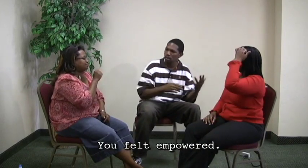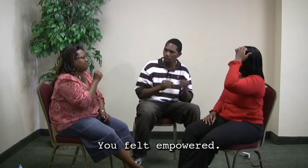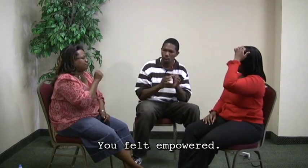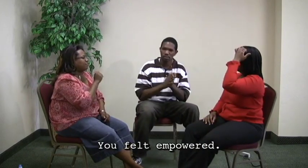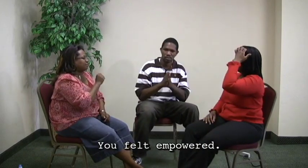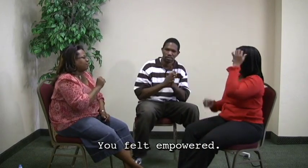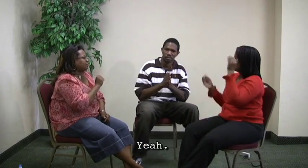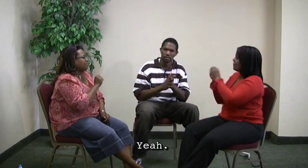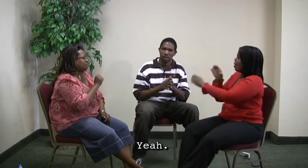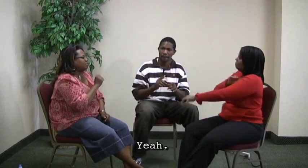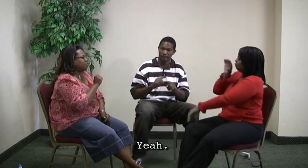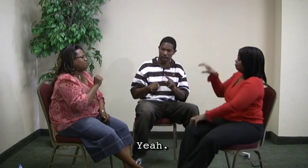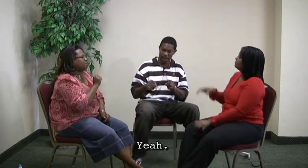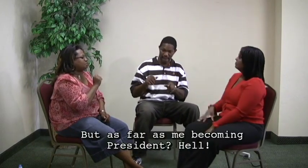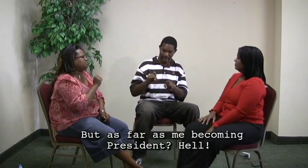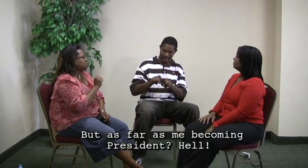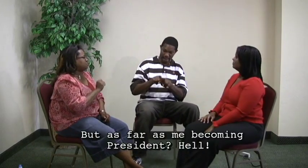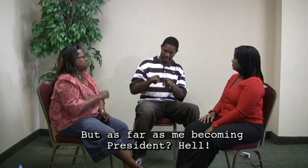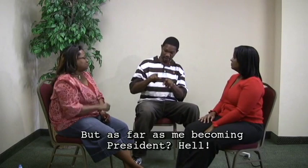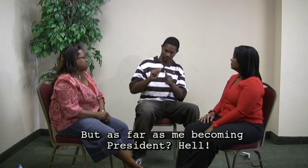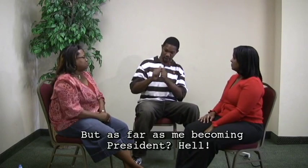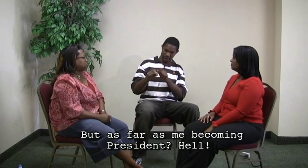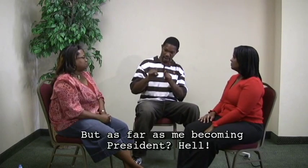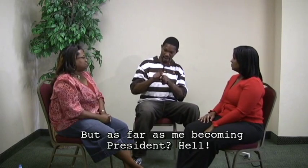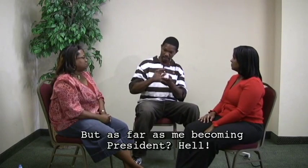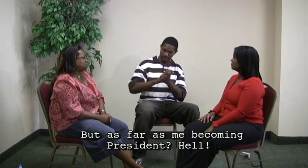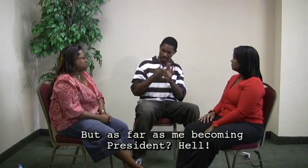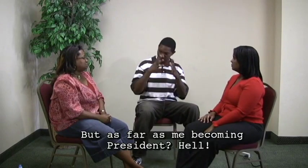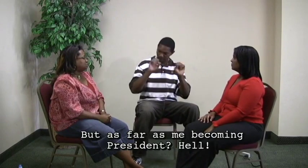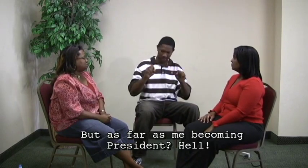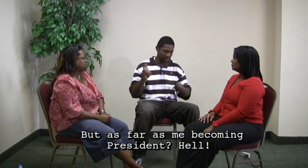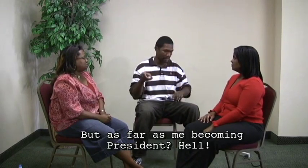better. Yeah. But as far as me becoming president, hell.